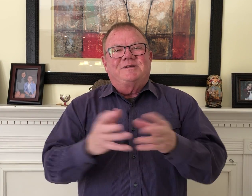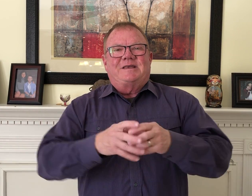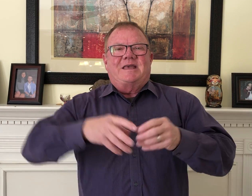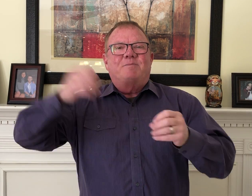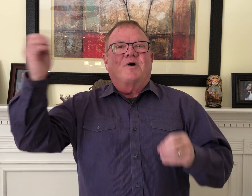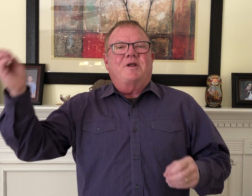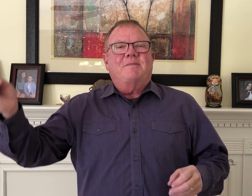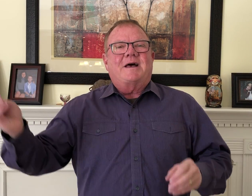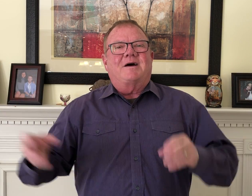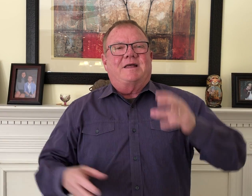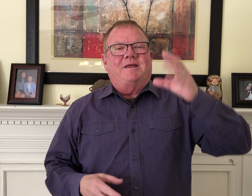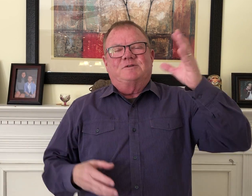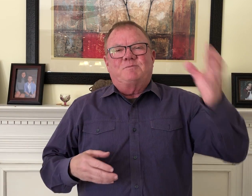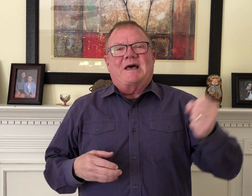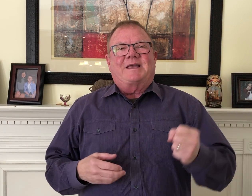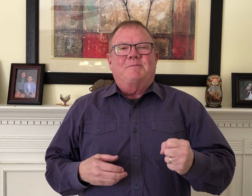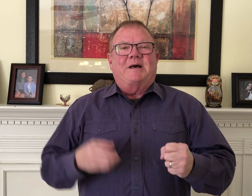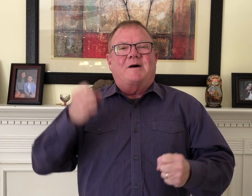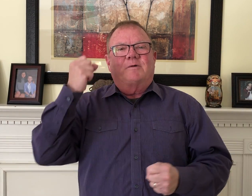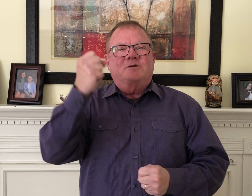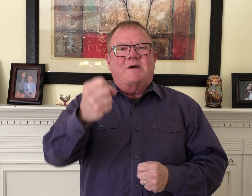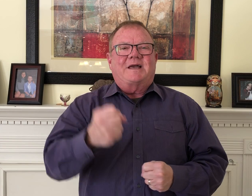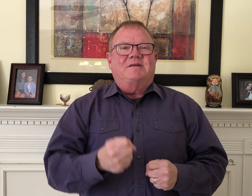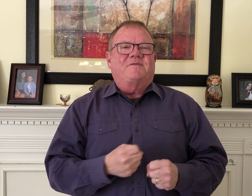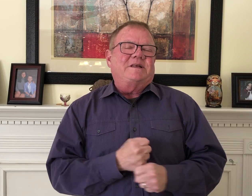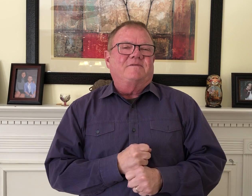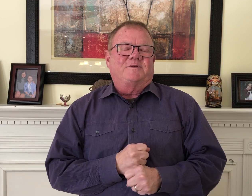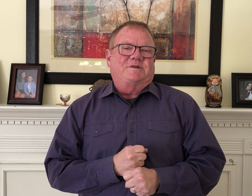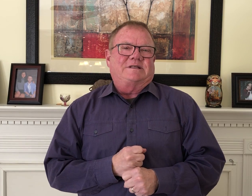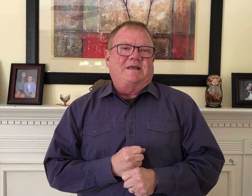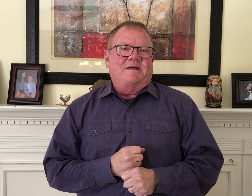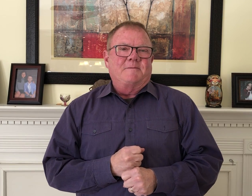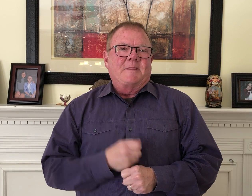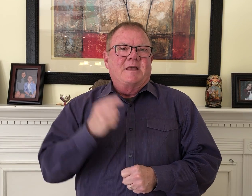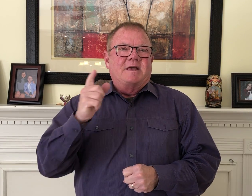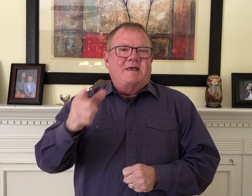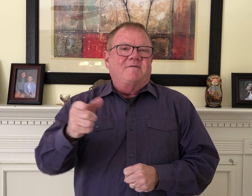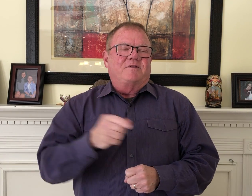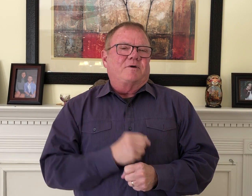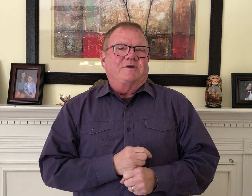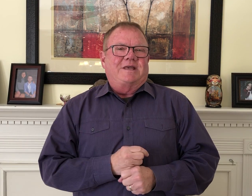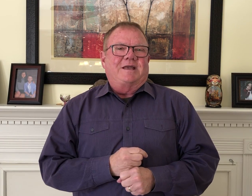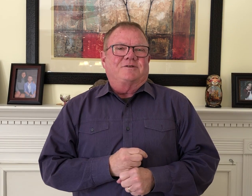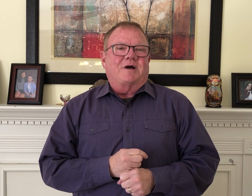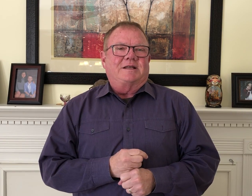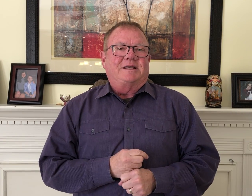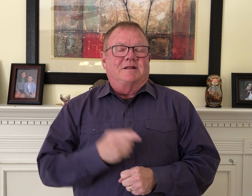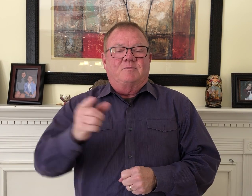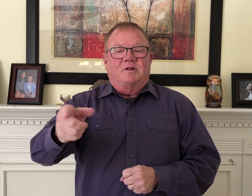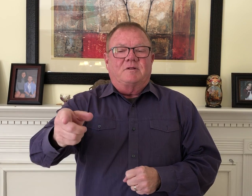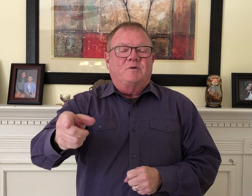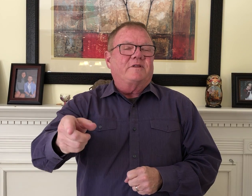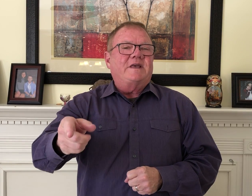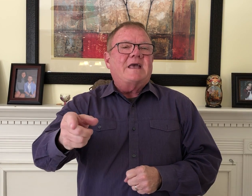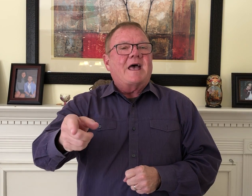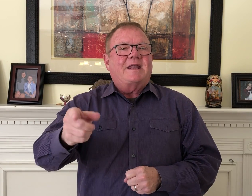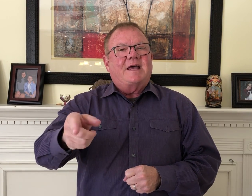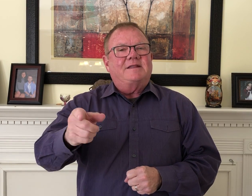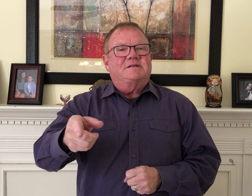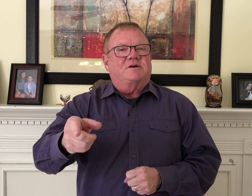he brought him out and he was back in power. He's back in influence again, even though the king had tried to kill him. Well, if he hadn't had this